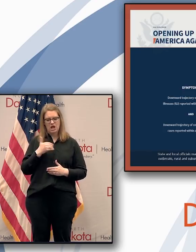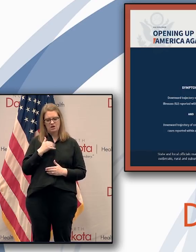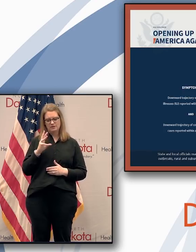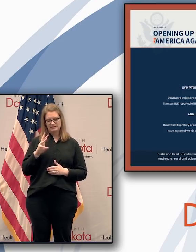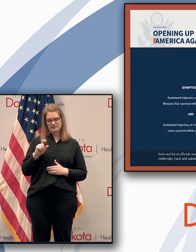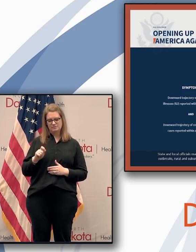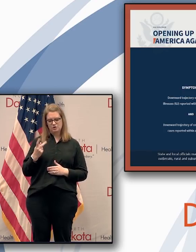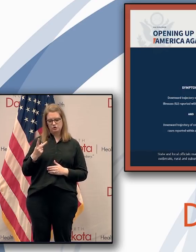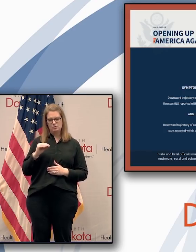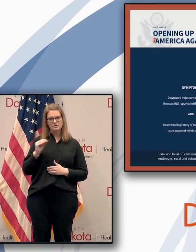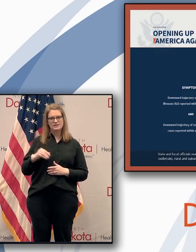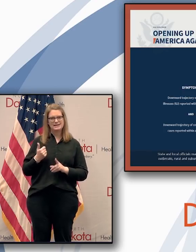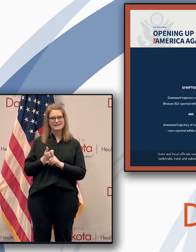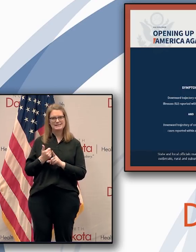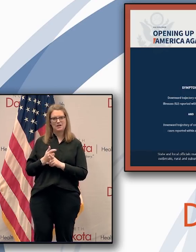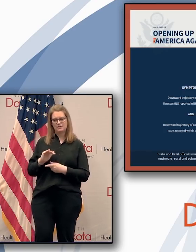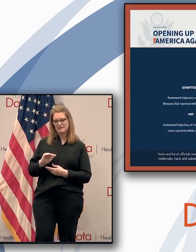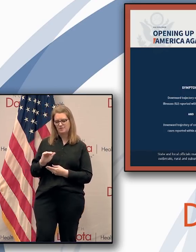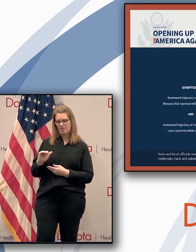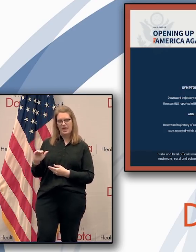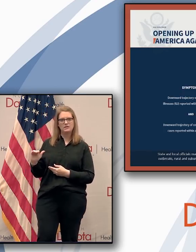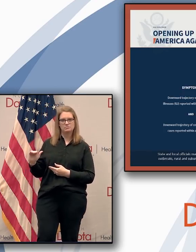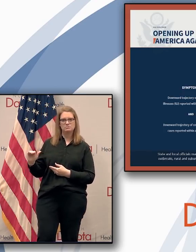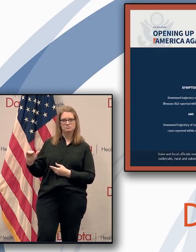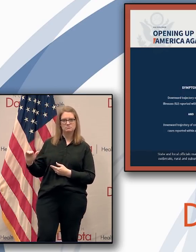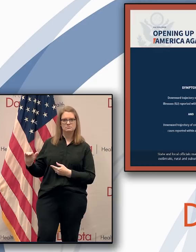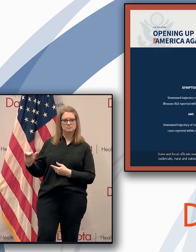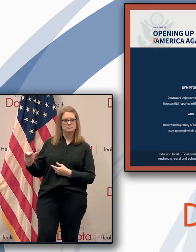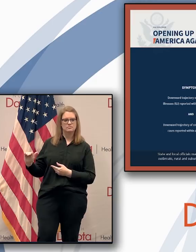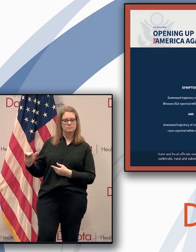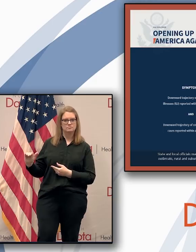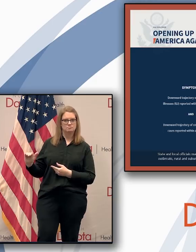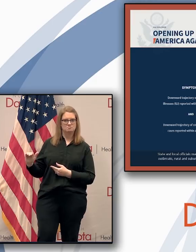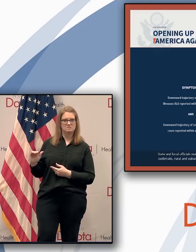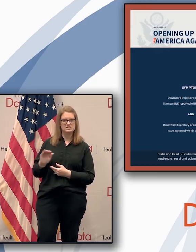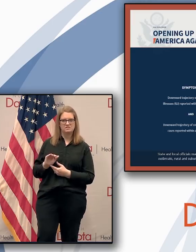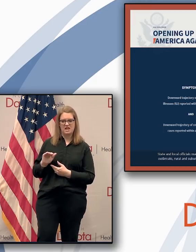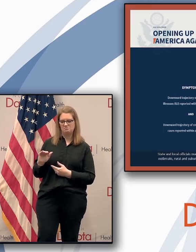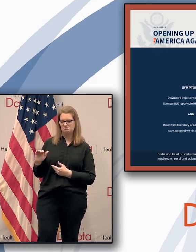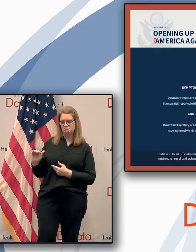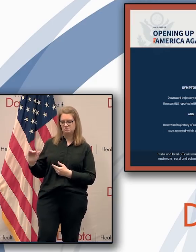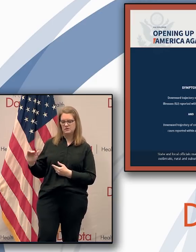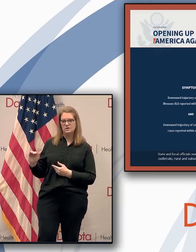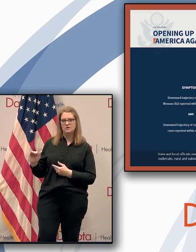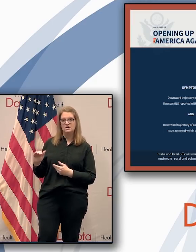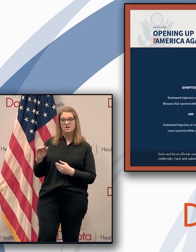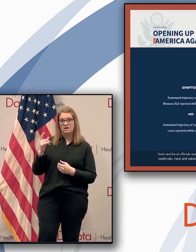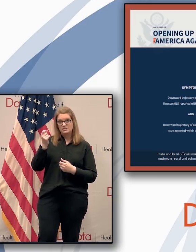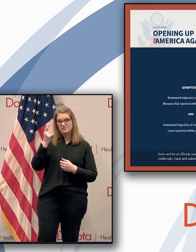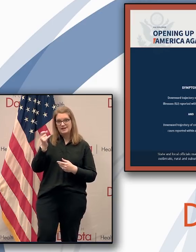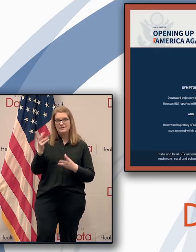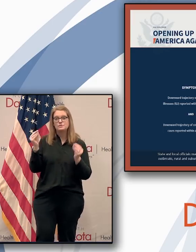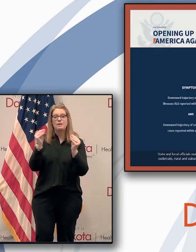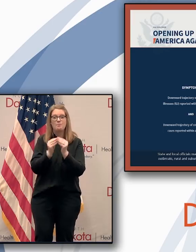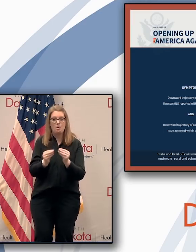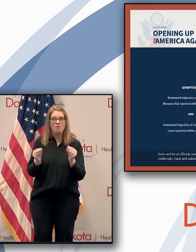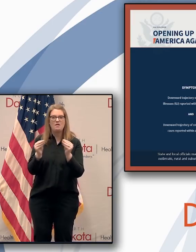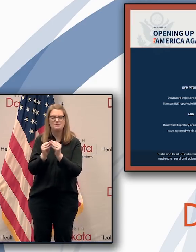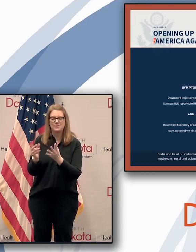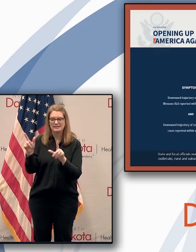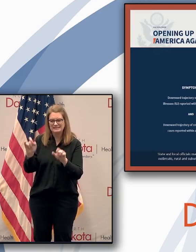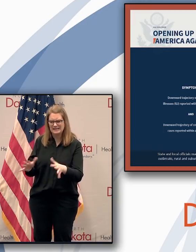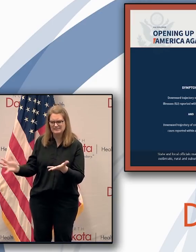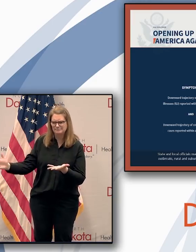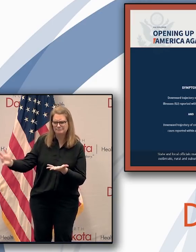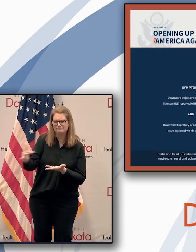is flat and is flattened out as we continue to do more and more testing. We're going to expect to see that